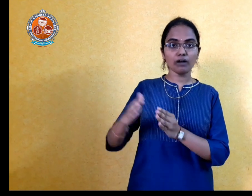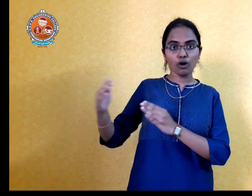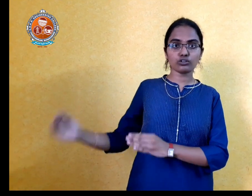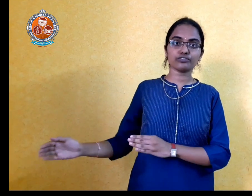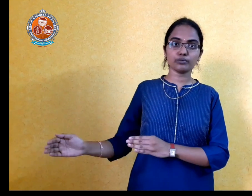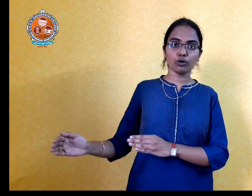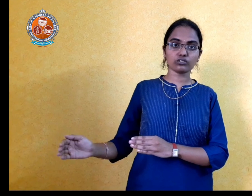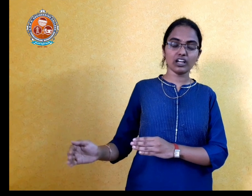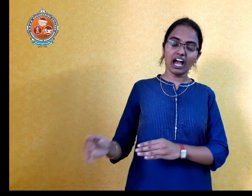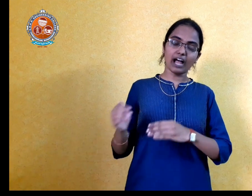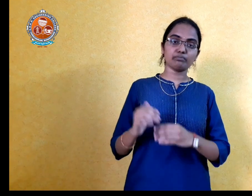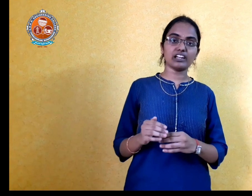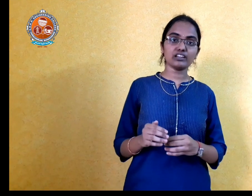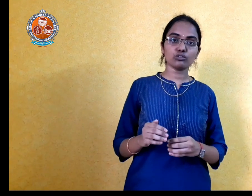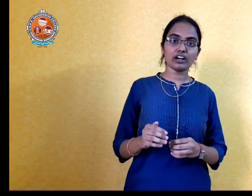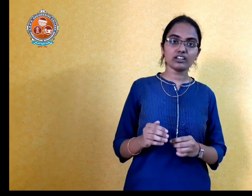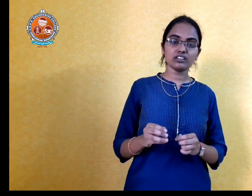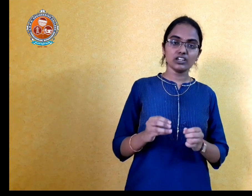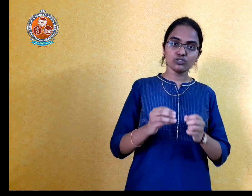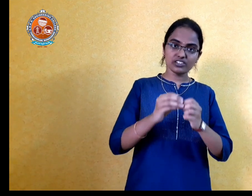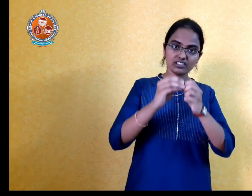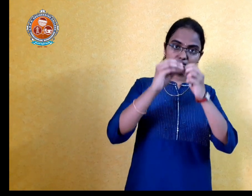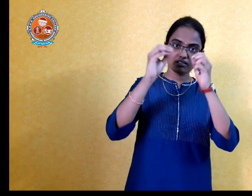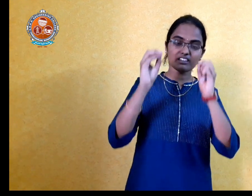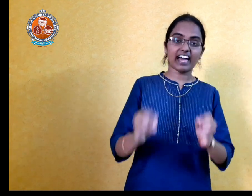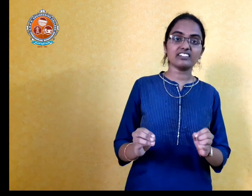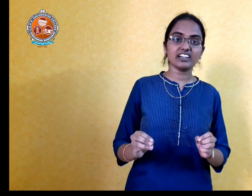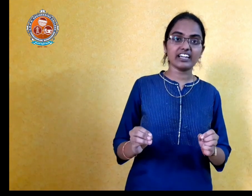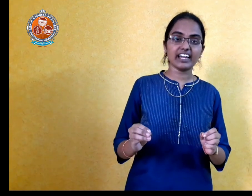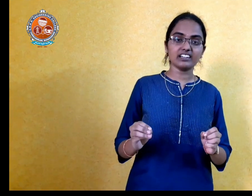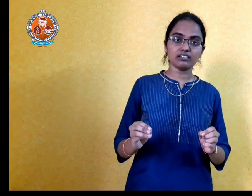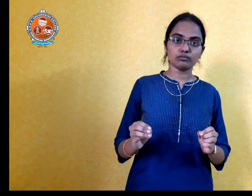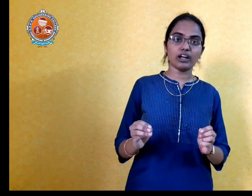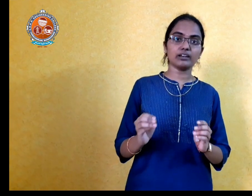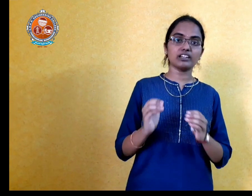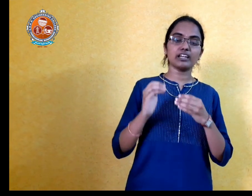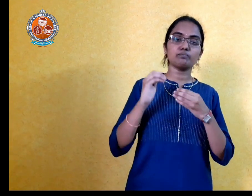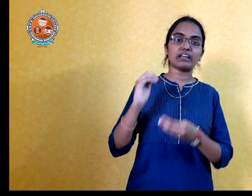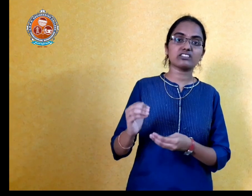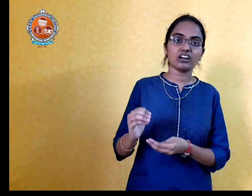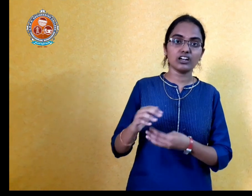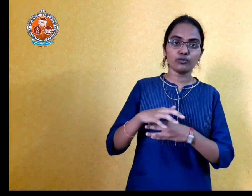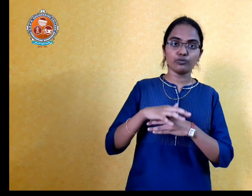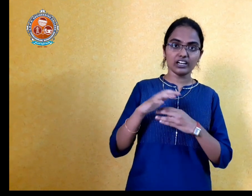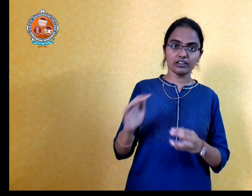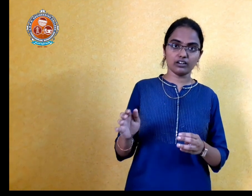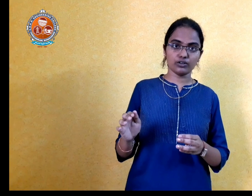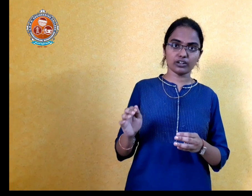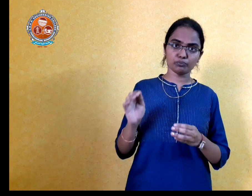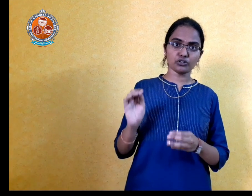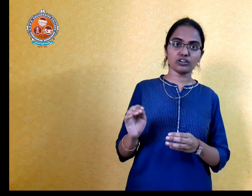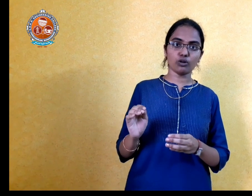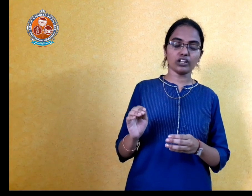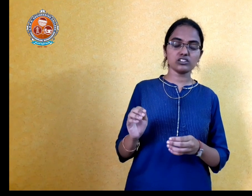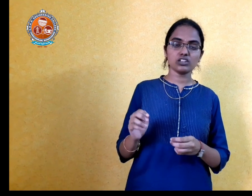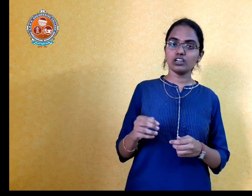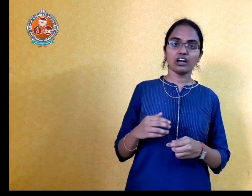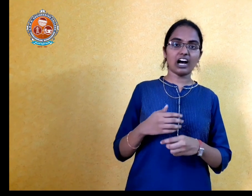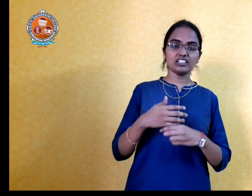out of the box and telling you guys just crack the gate and get placed on a very reputed college other